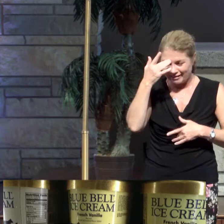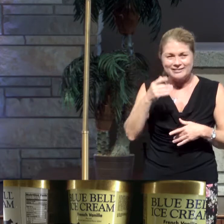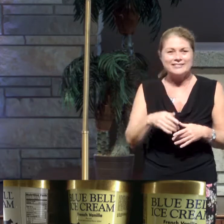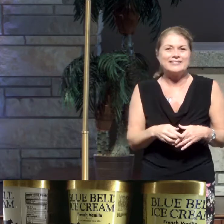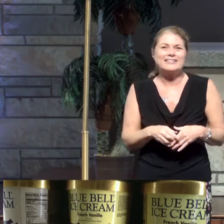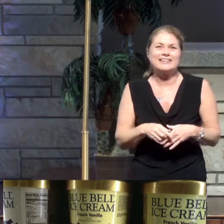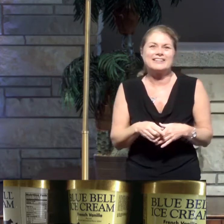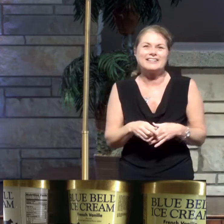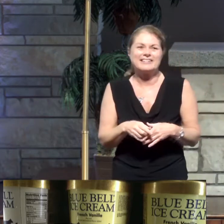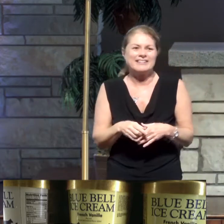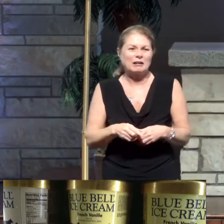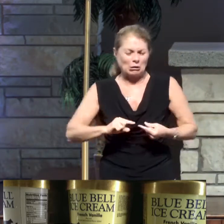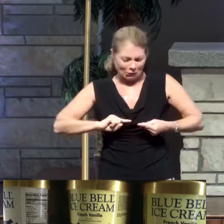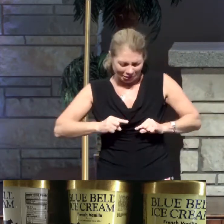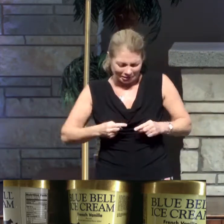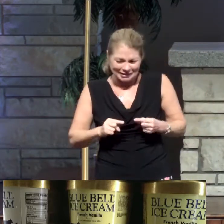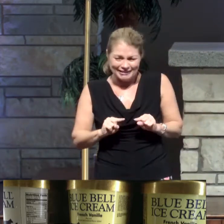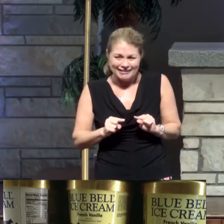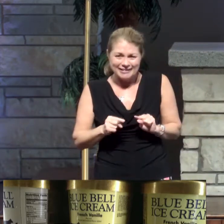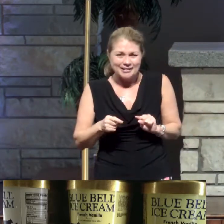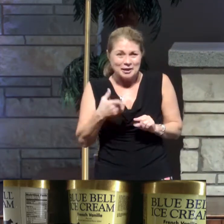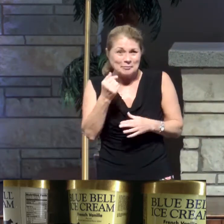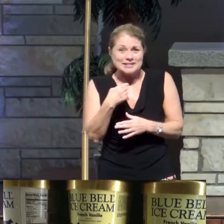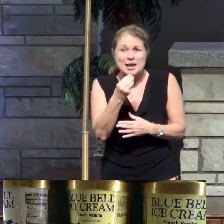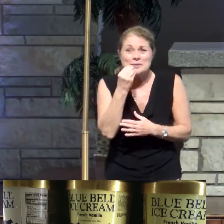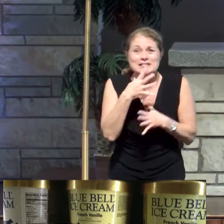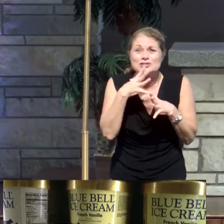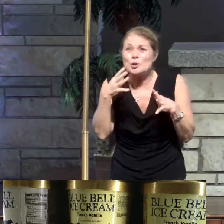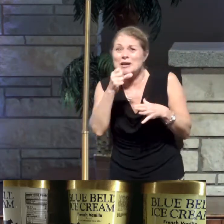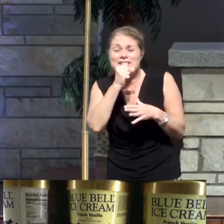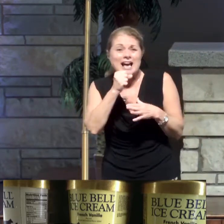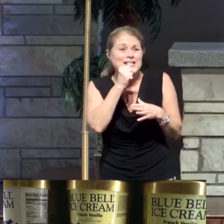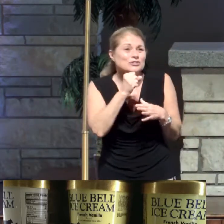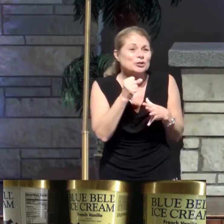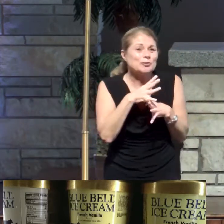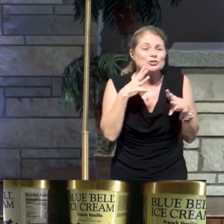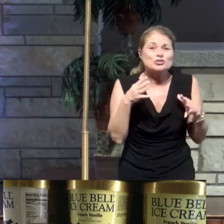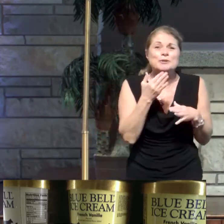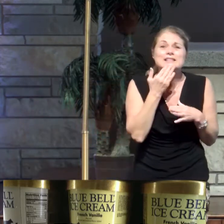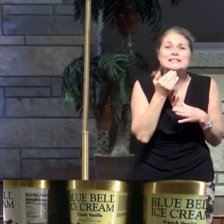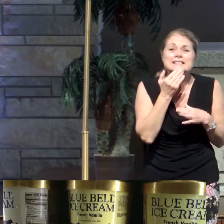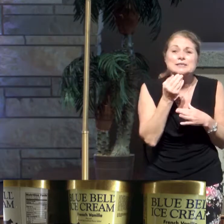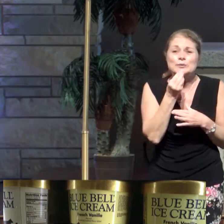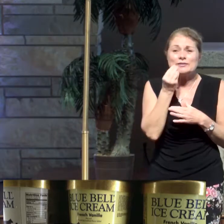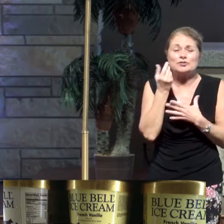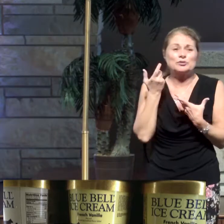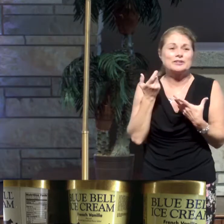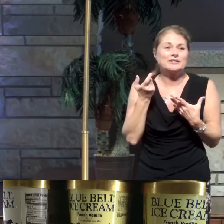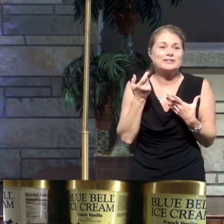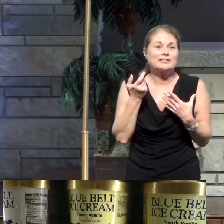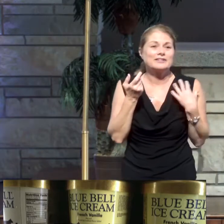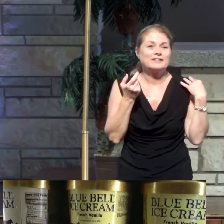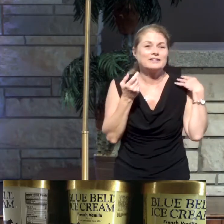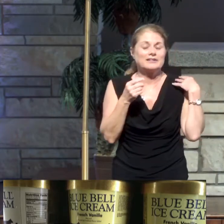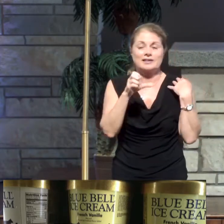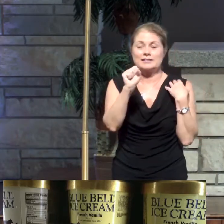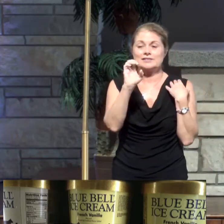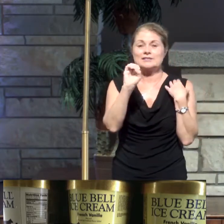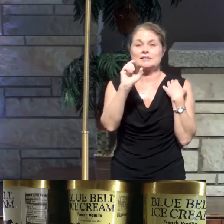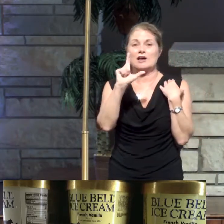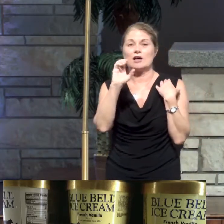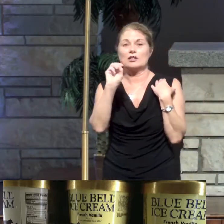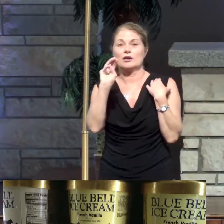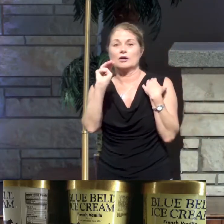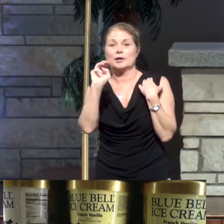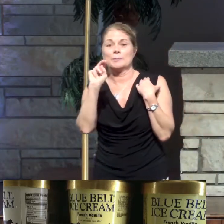have a stomach ache because I will eat so much ice cream or so many sweets. Solomon, remember King